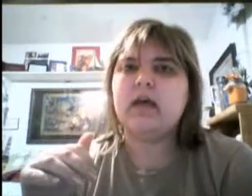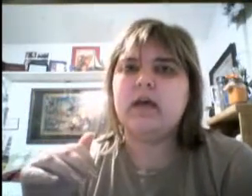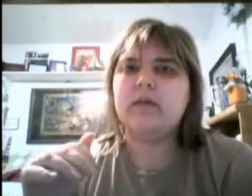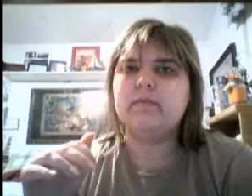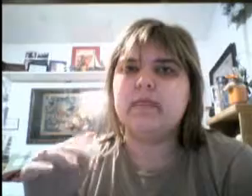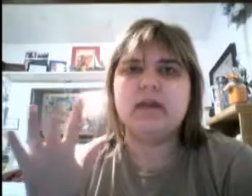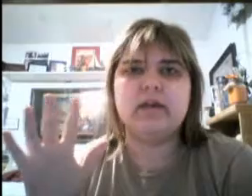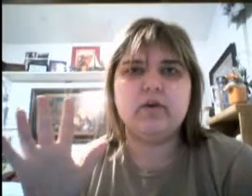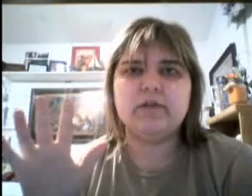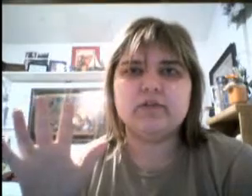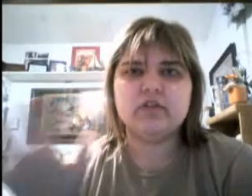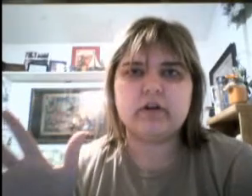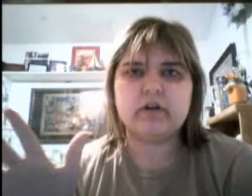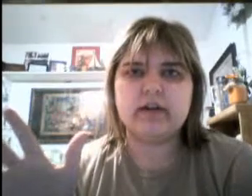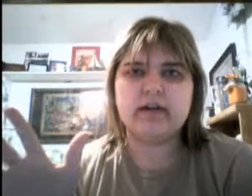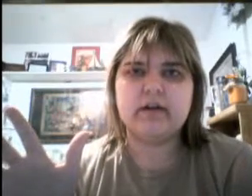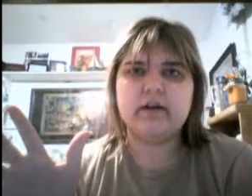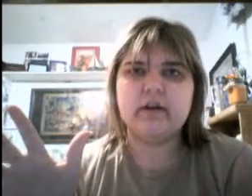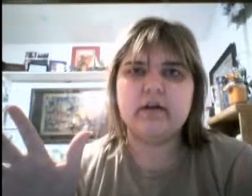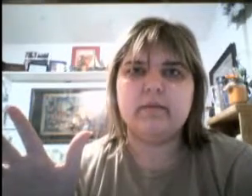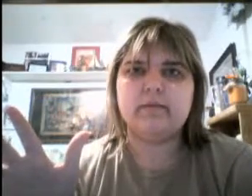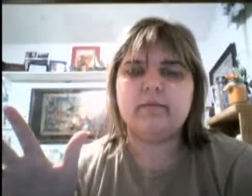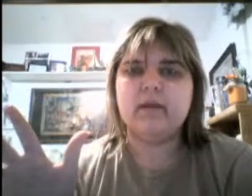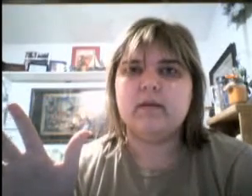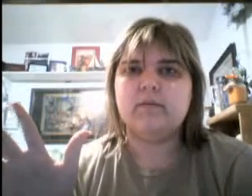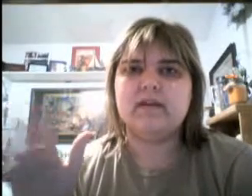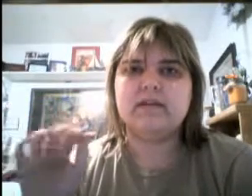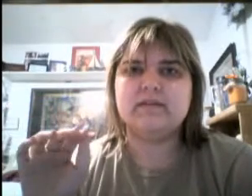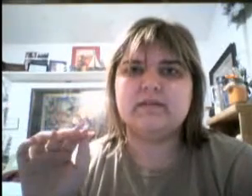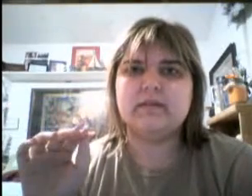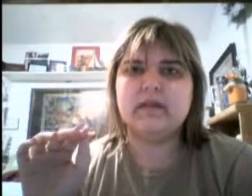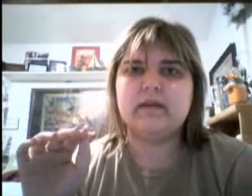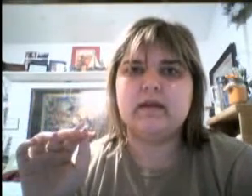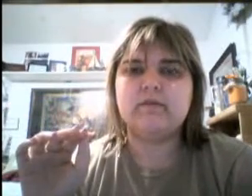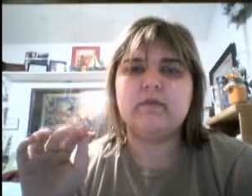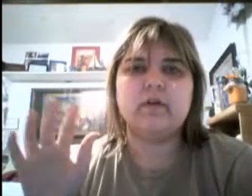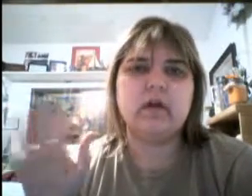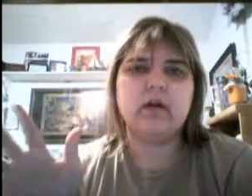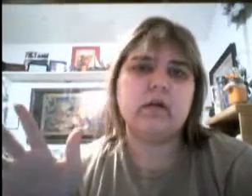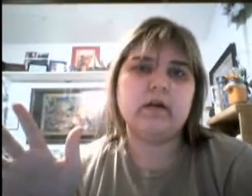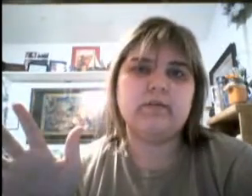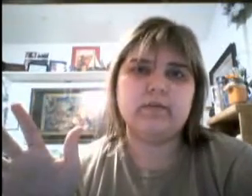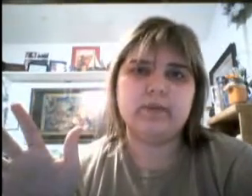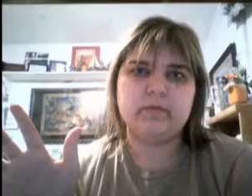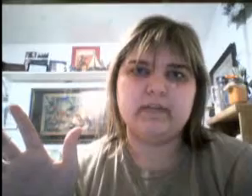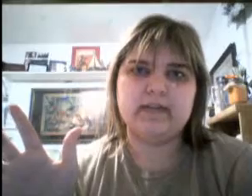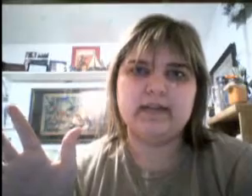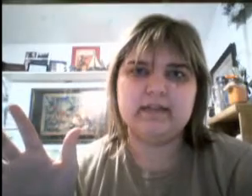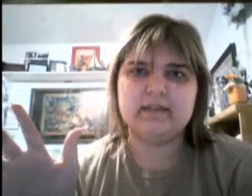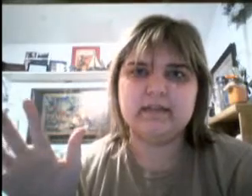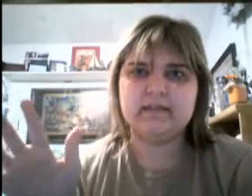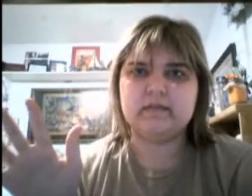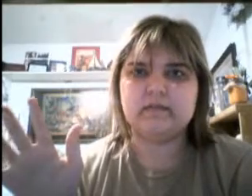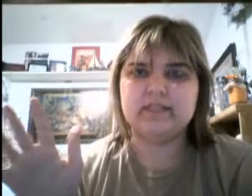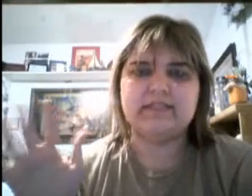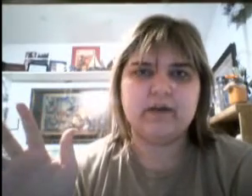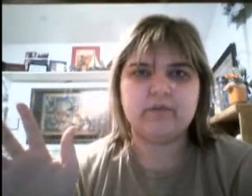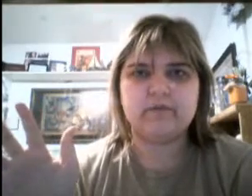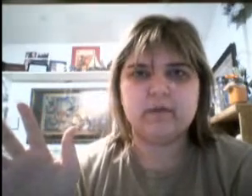Um, and no big shocker here, um, because, uh, I've heard a lot of other people say that this was a downer for